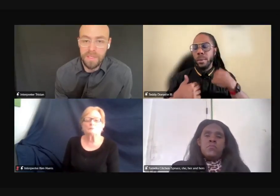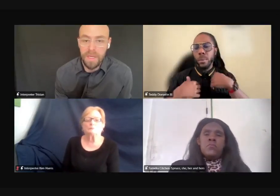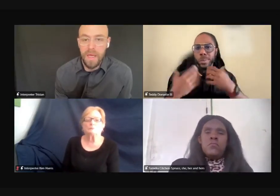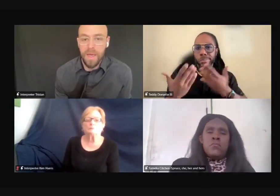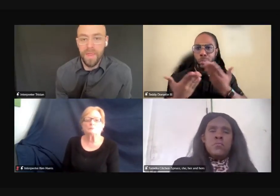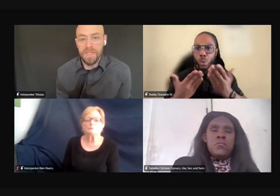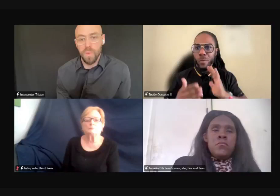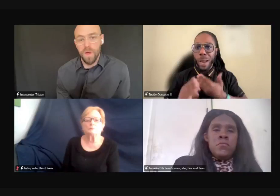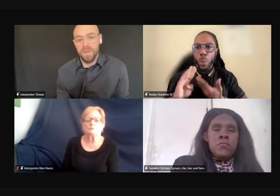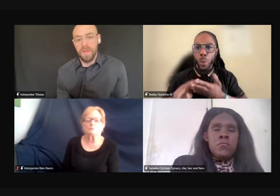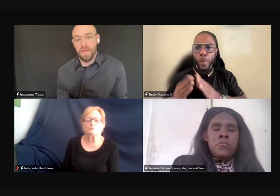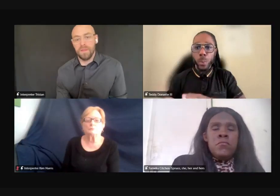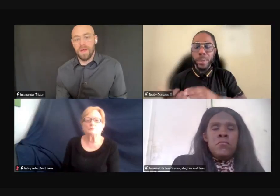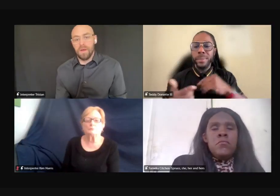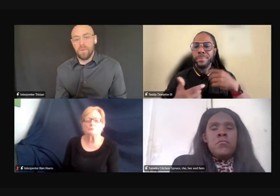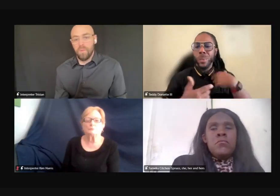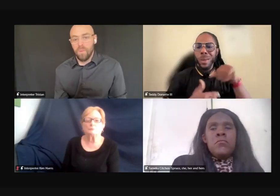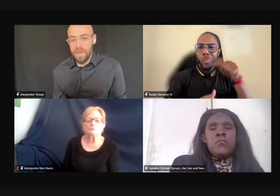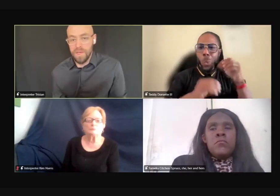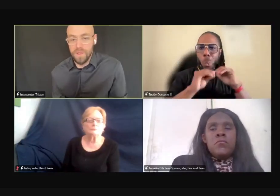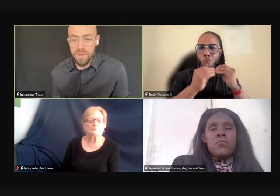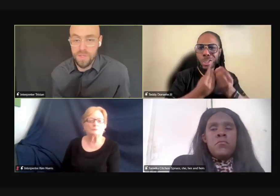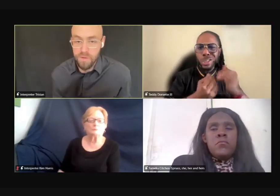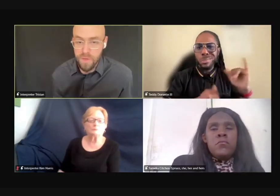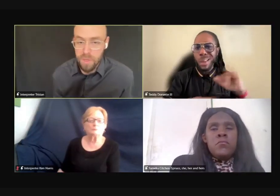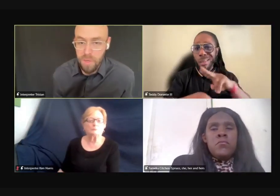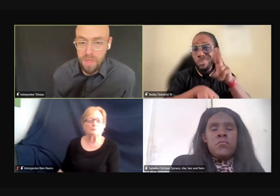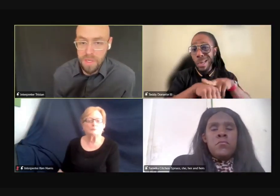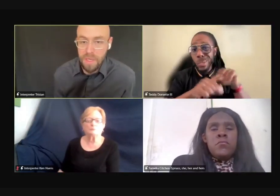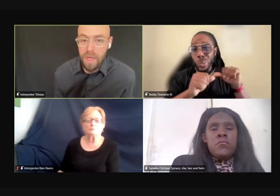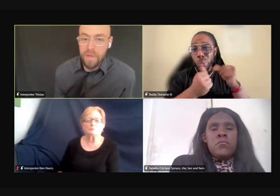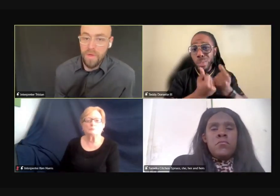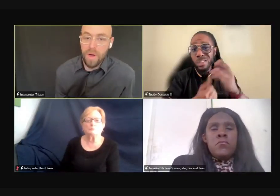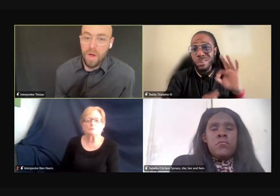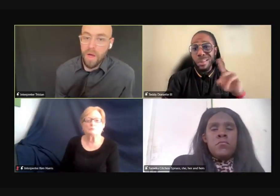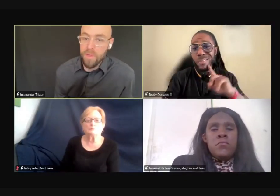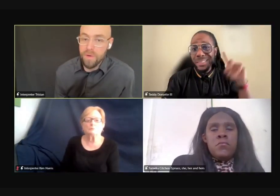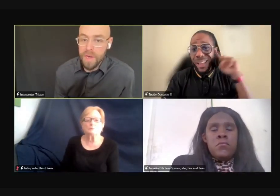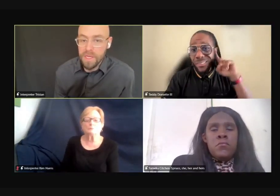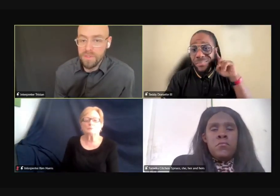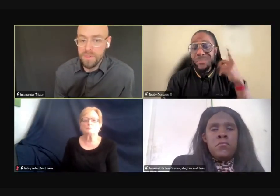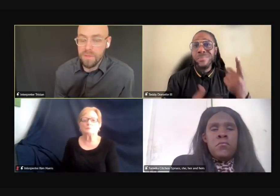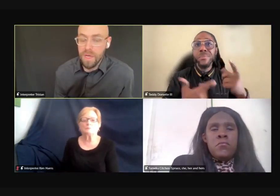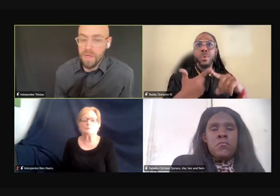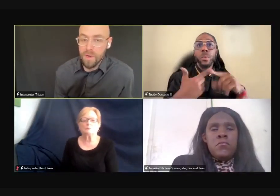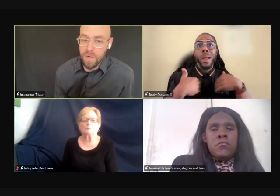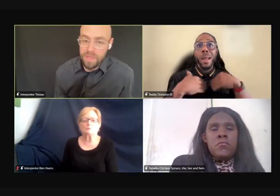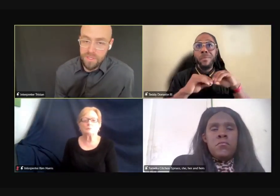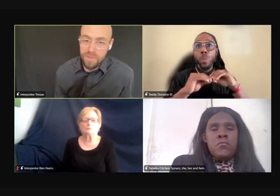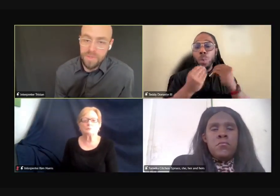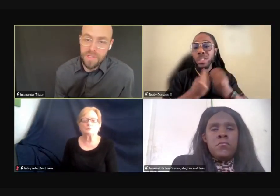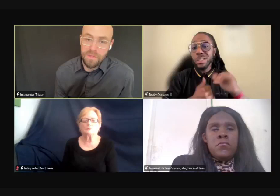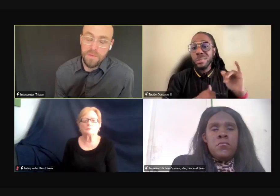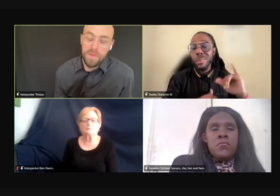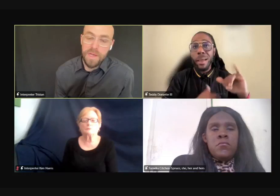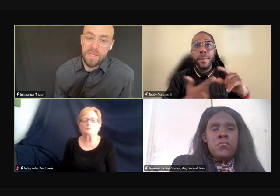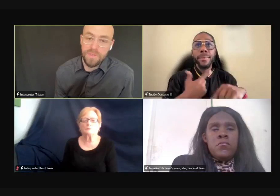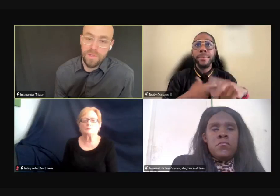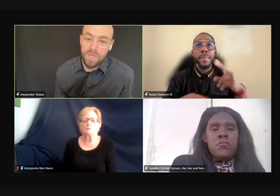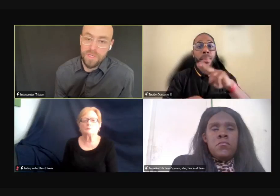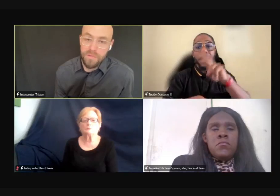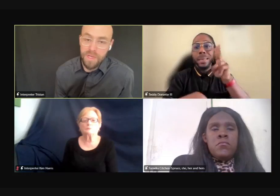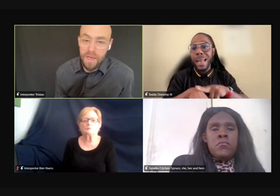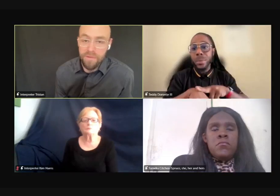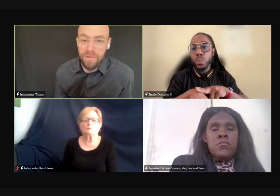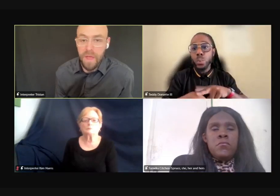employment. And that's one thing that we do to serve the community. There are other national organizations, for example, the